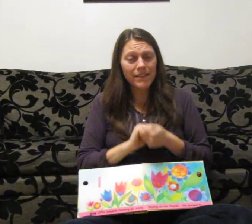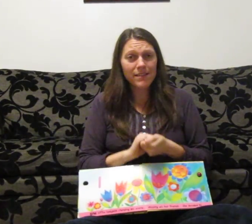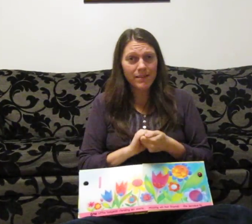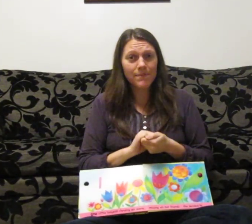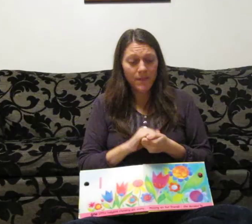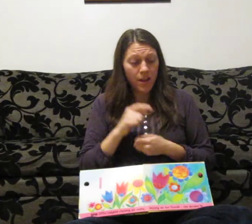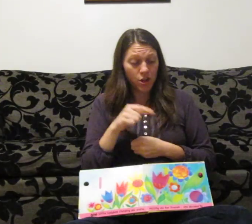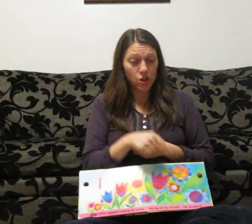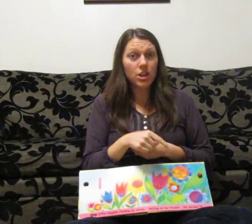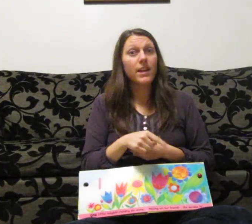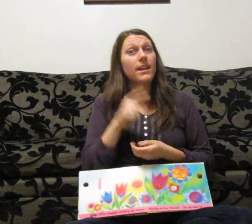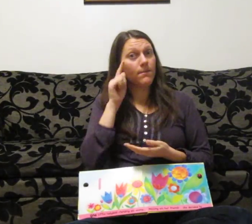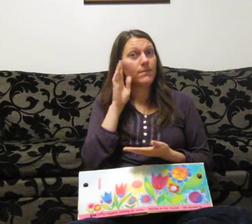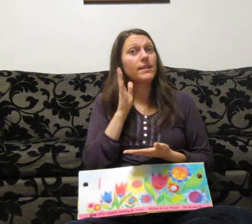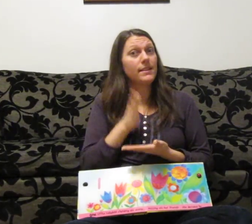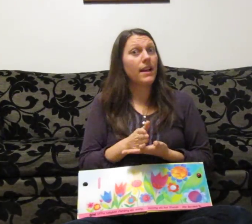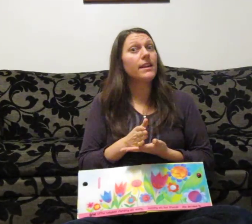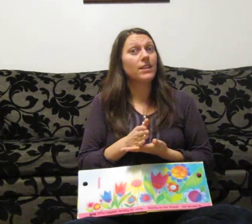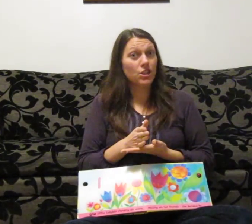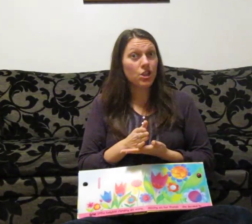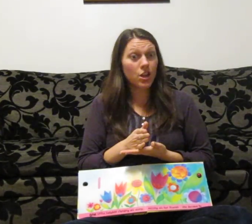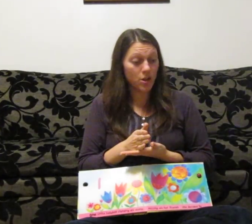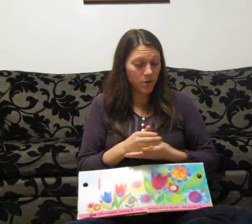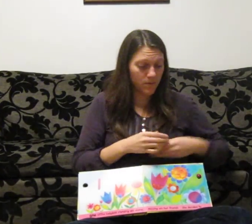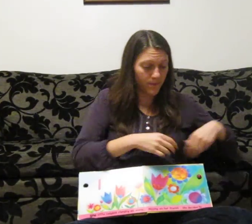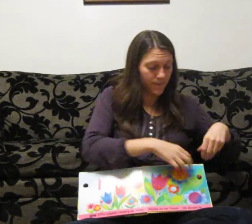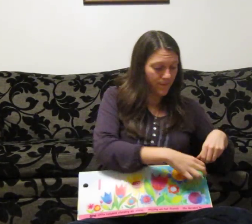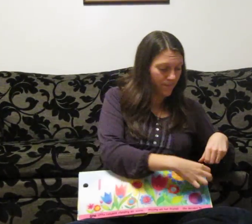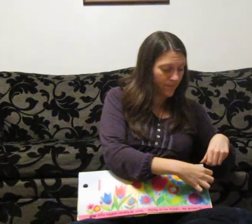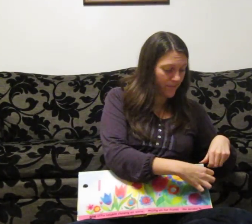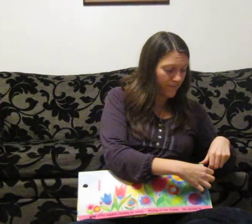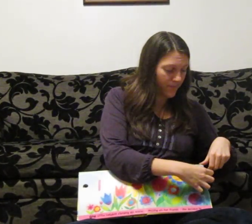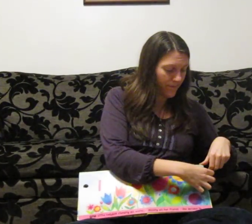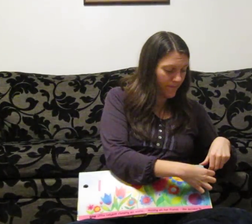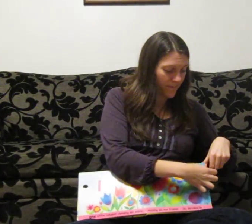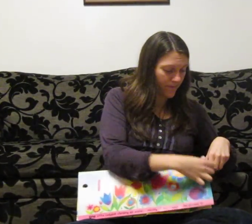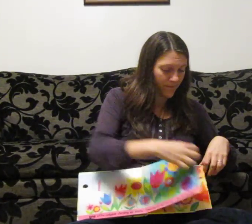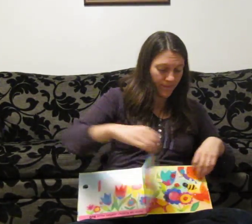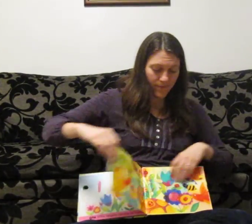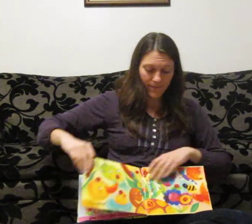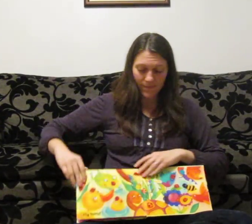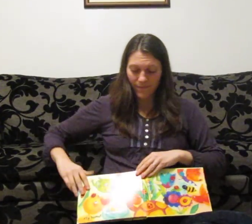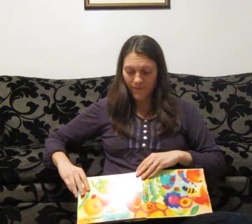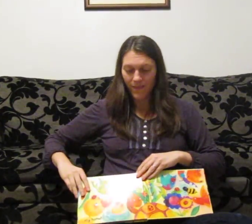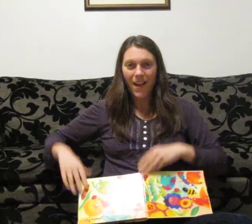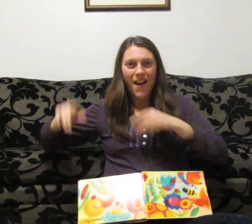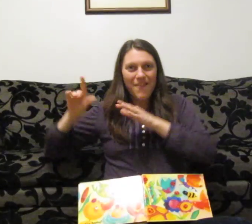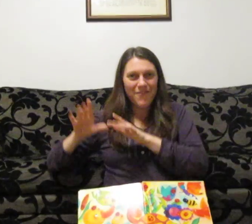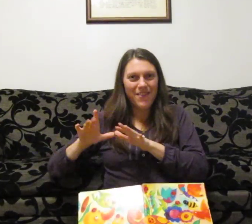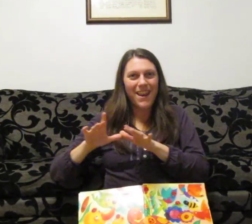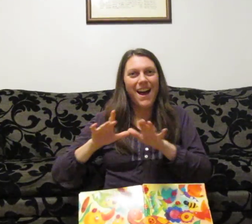She decided to fly